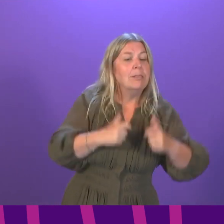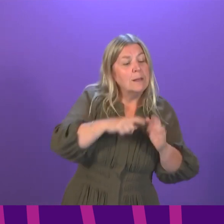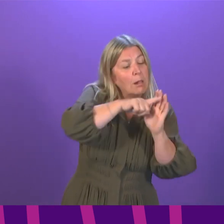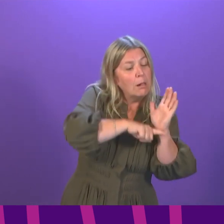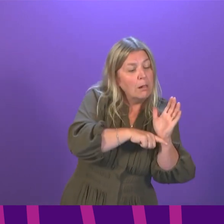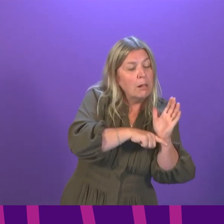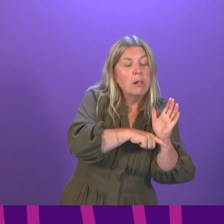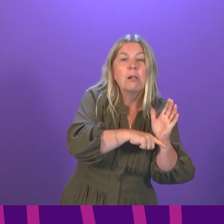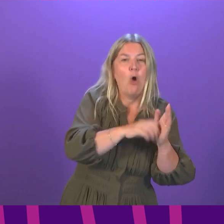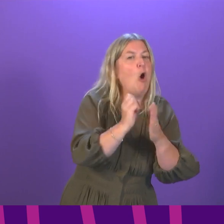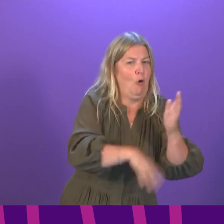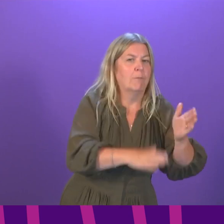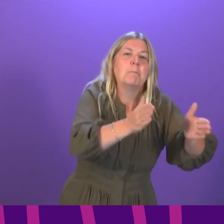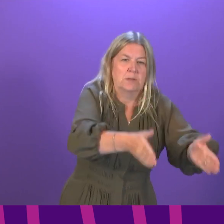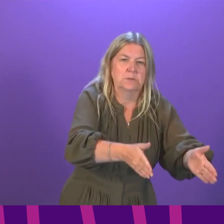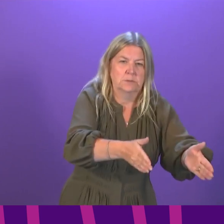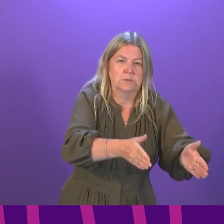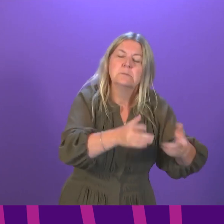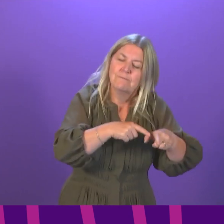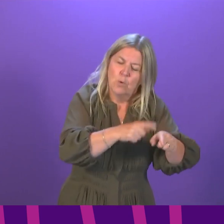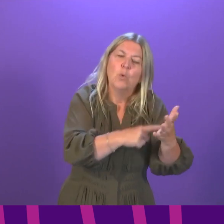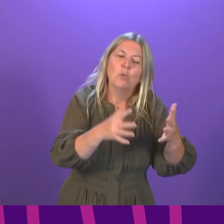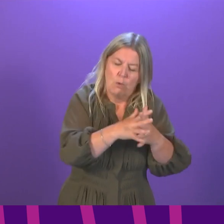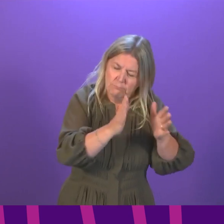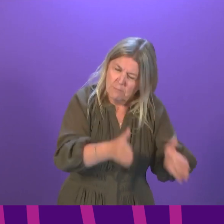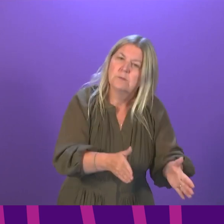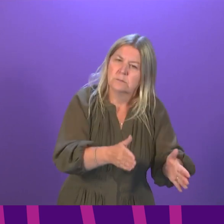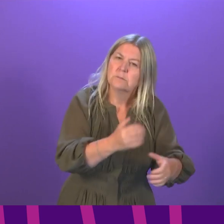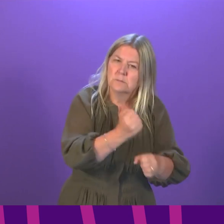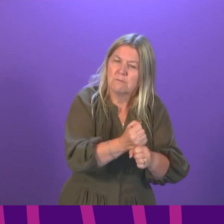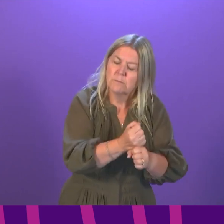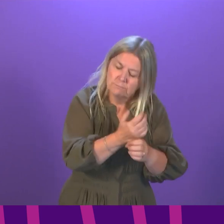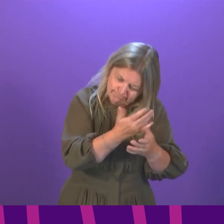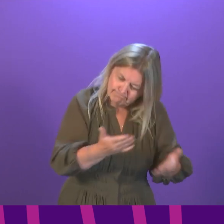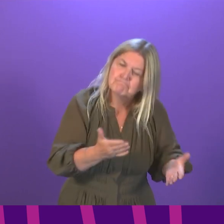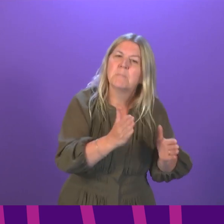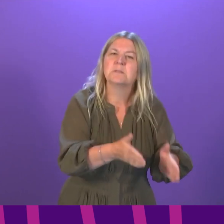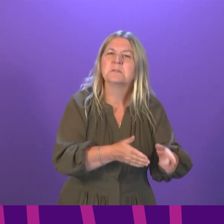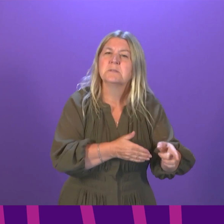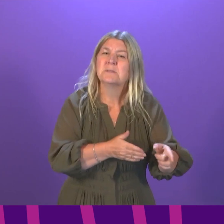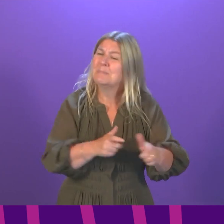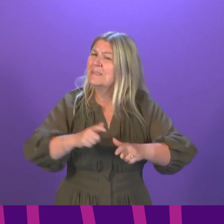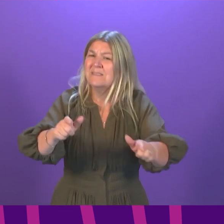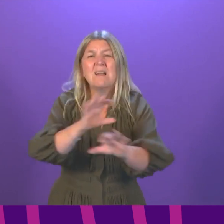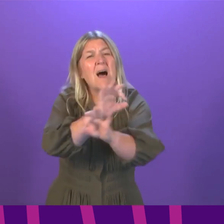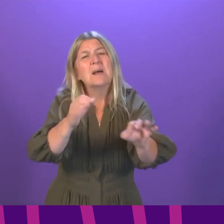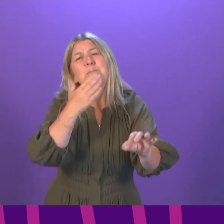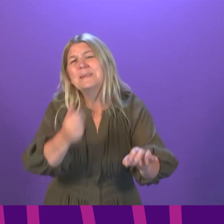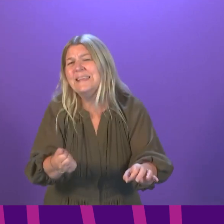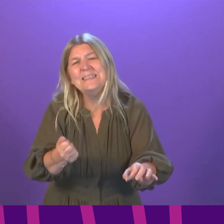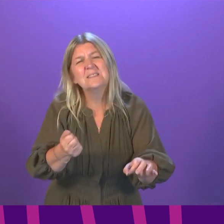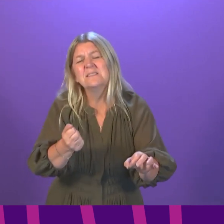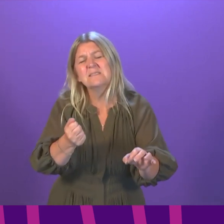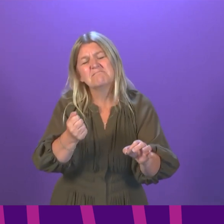lawfully, but yes, of course, we will continue to advise people to be sensible, to be cautious, to follow routine